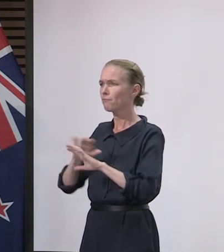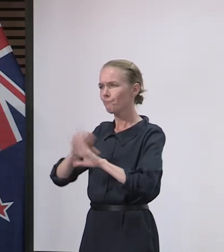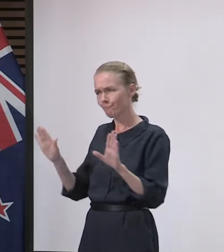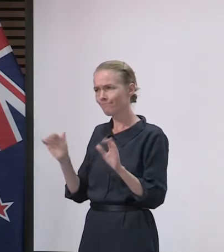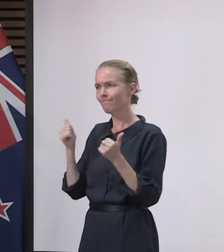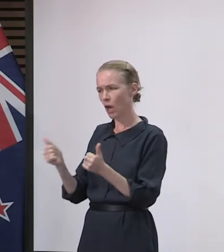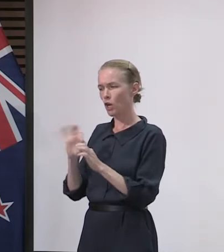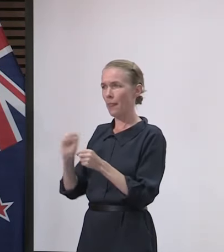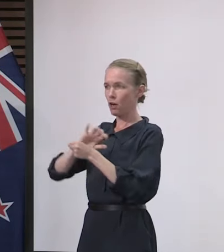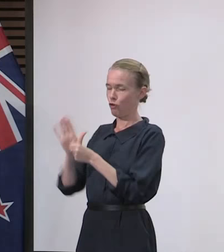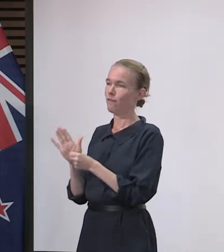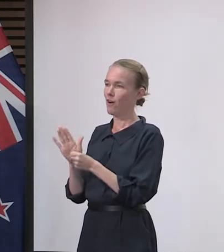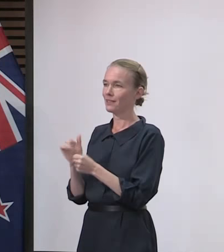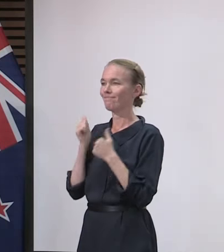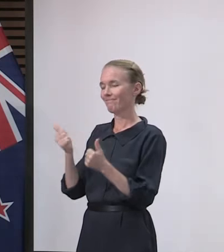much. Thank